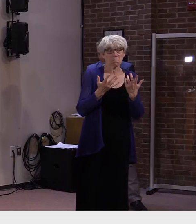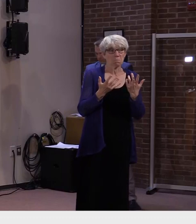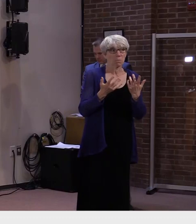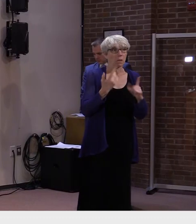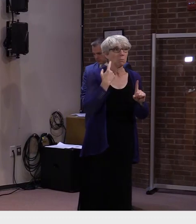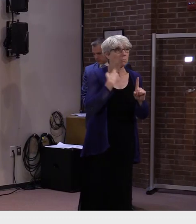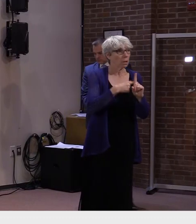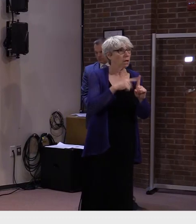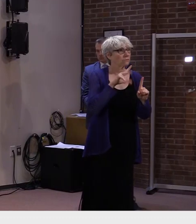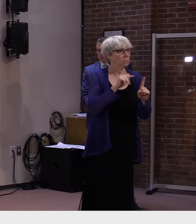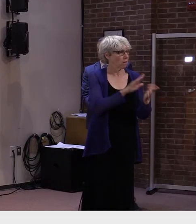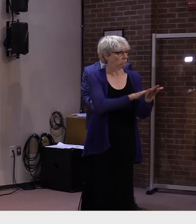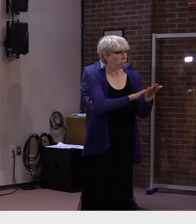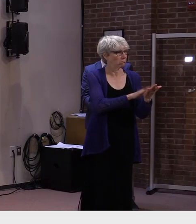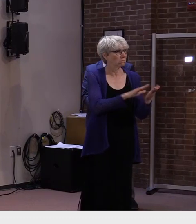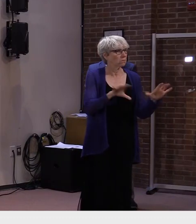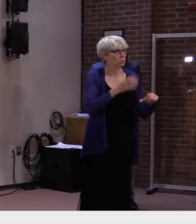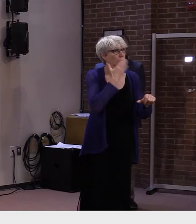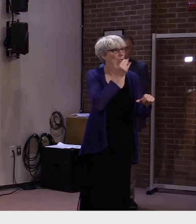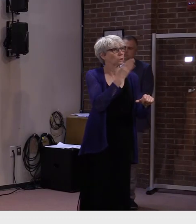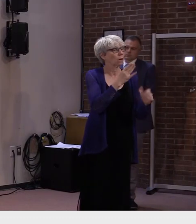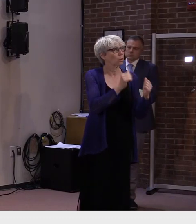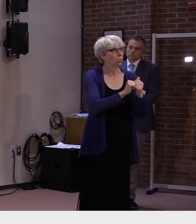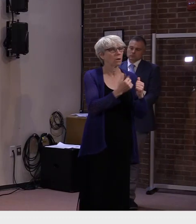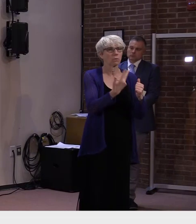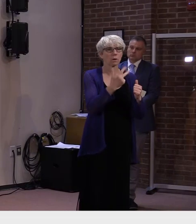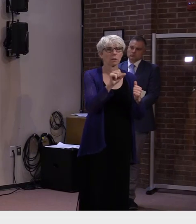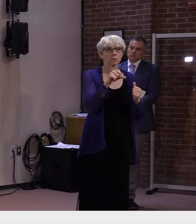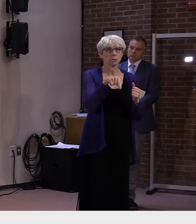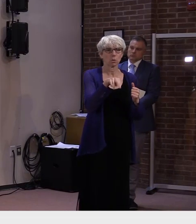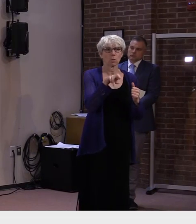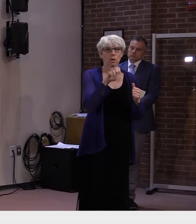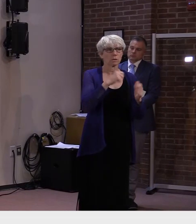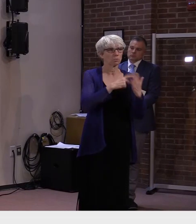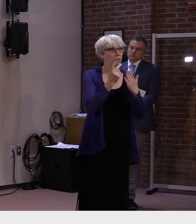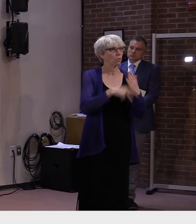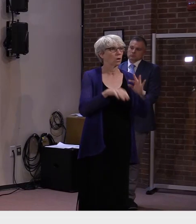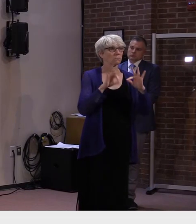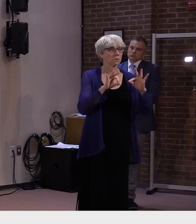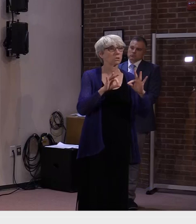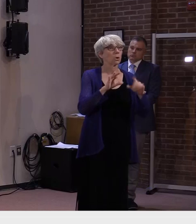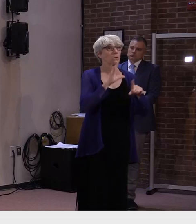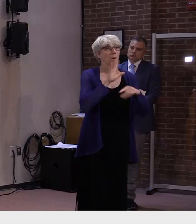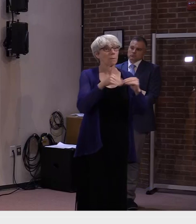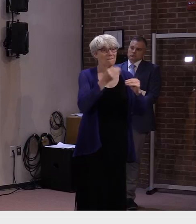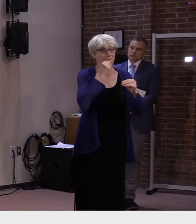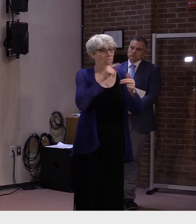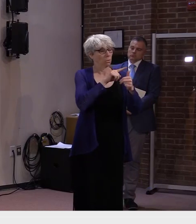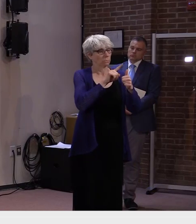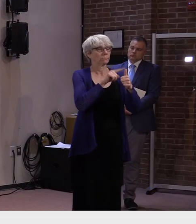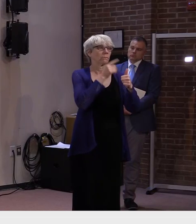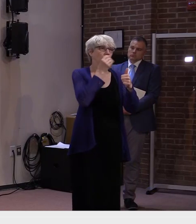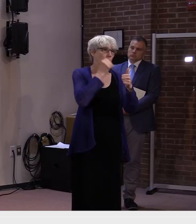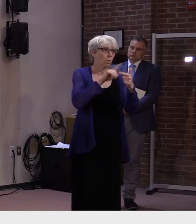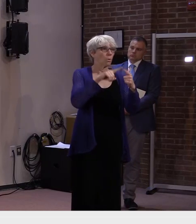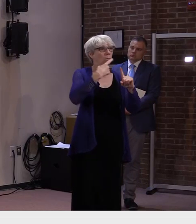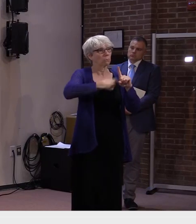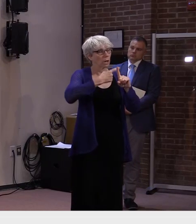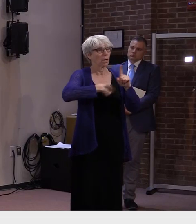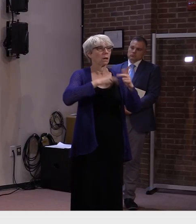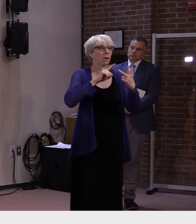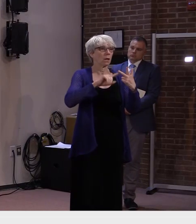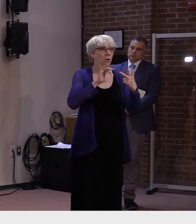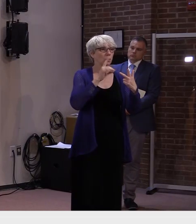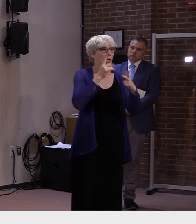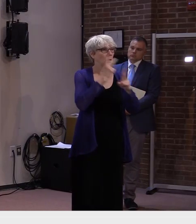we've done here at the state level. So I think from a food aspect of it, I don't think, you know, we're not going to be